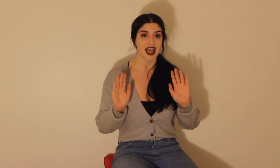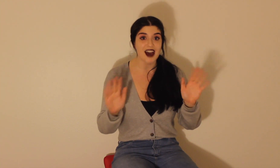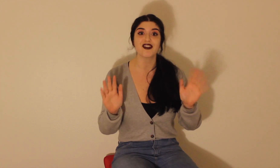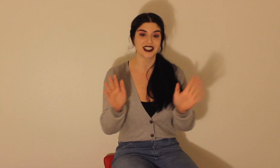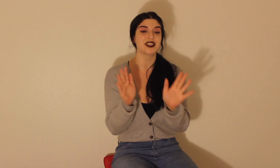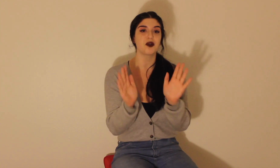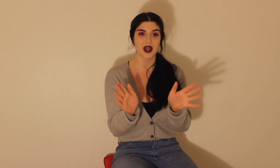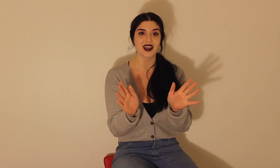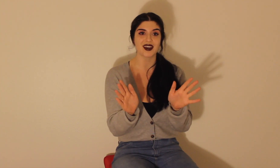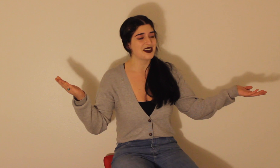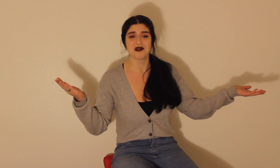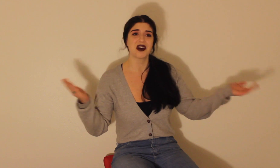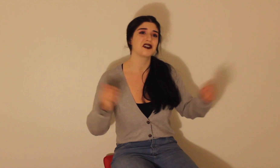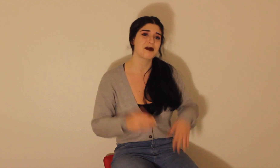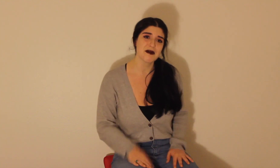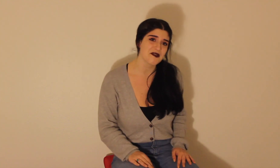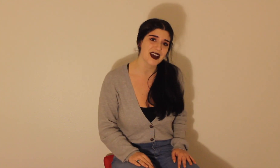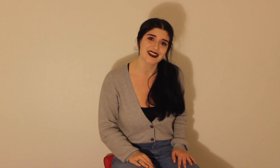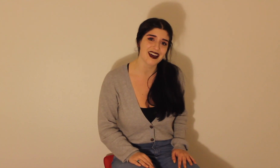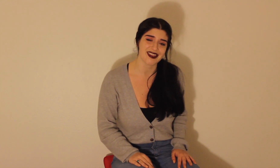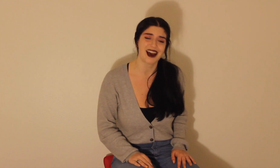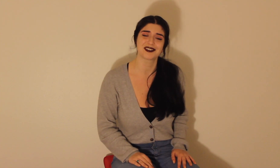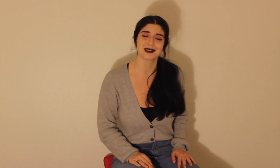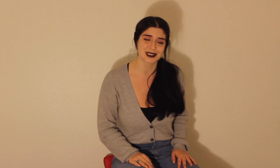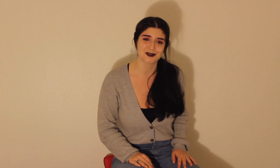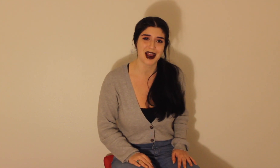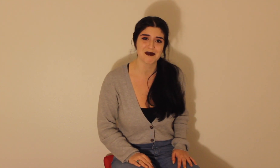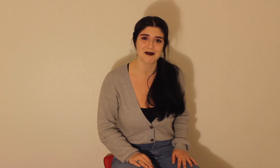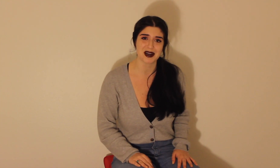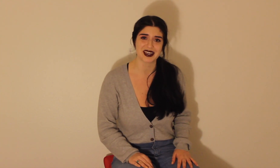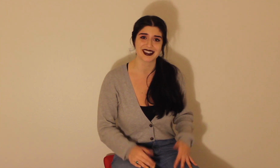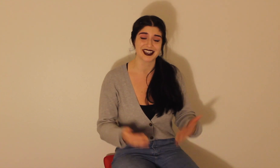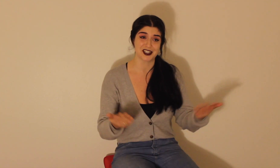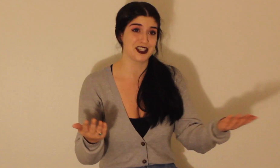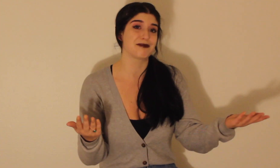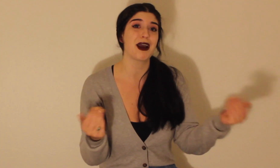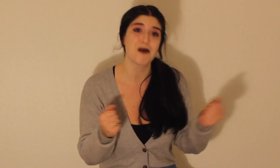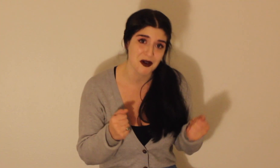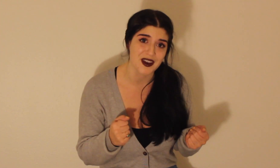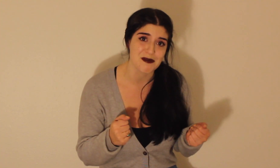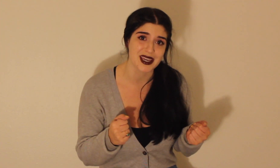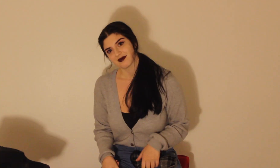every single week. Who knows, maybe if I hit that thousand subscriber mark, it just might motivate me.